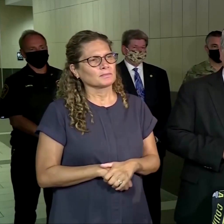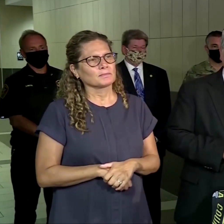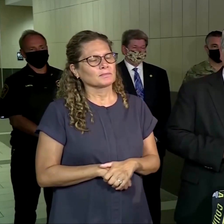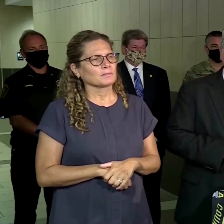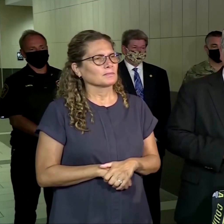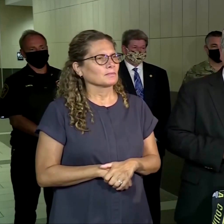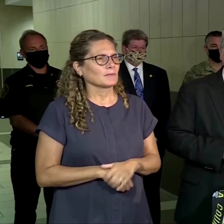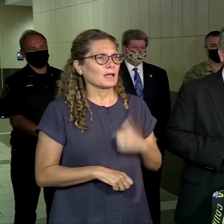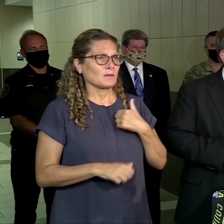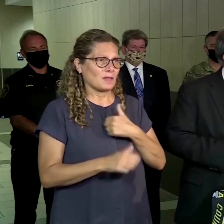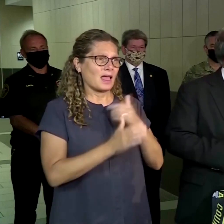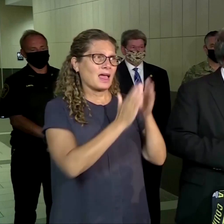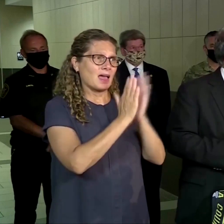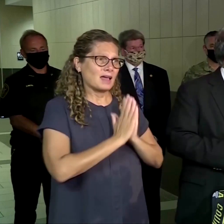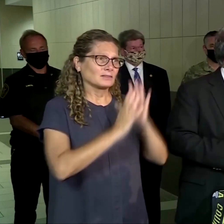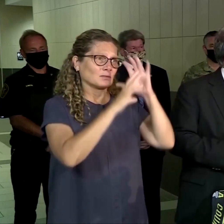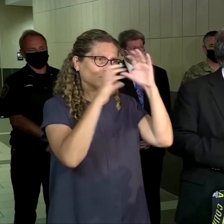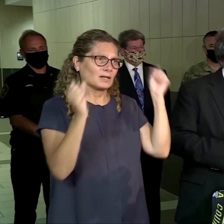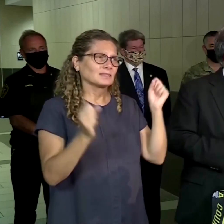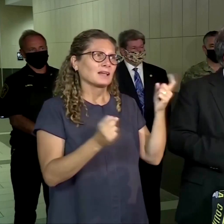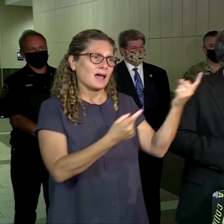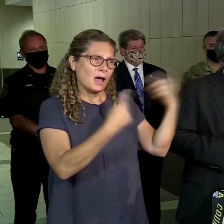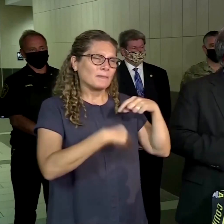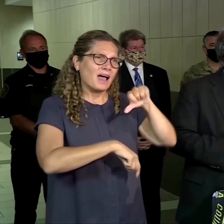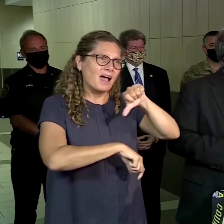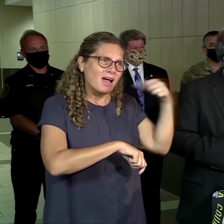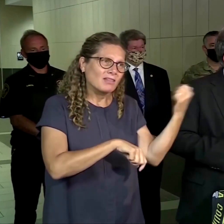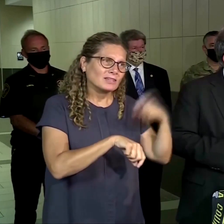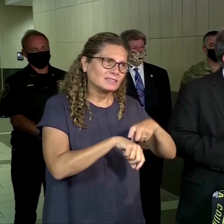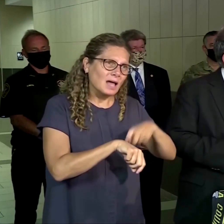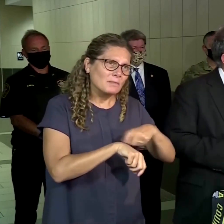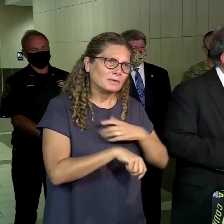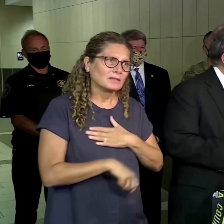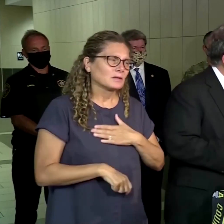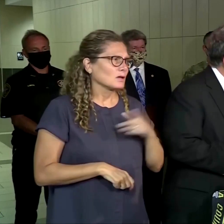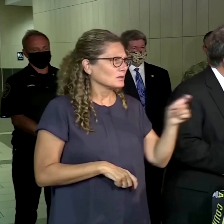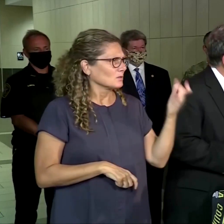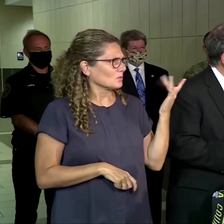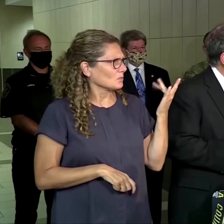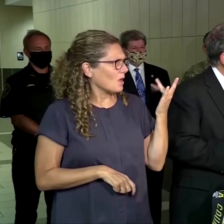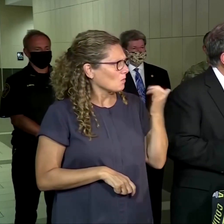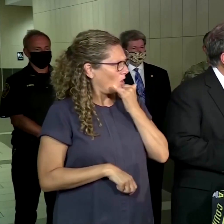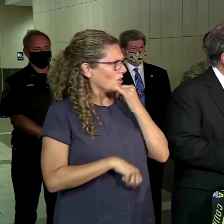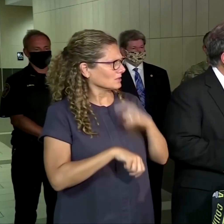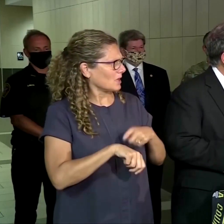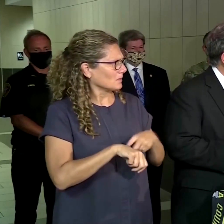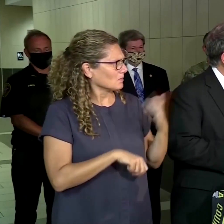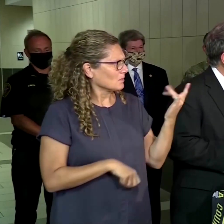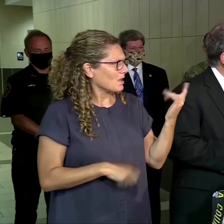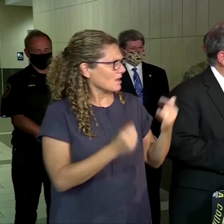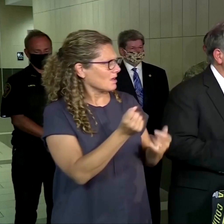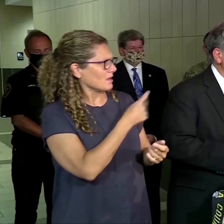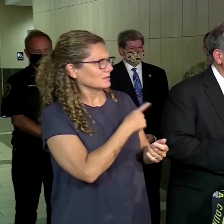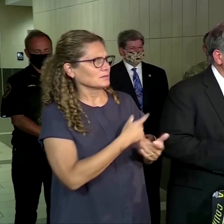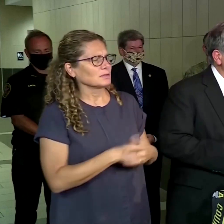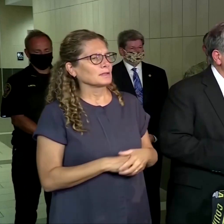at a different time. Mayor, why do you think that the timing is wrong? I think that you have a community that's in the process of trying to heal.